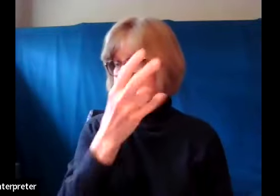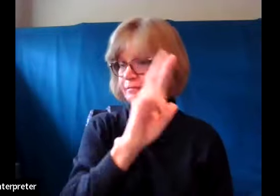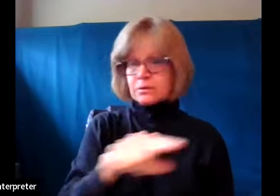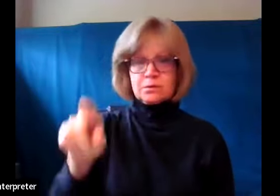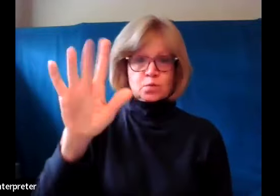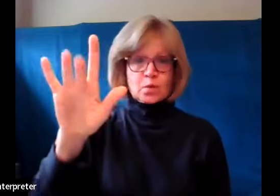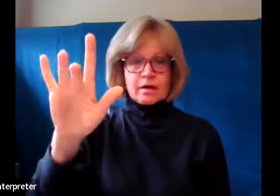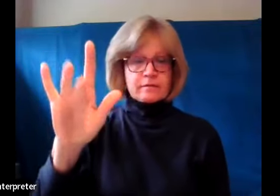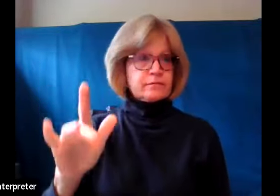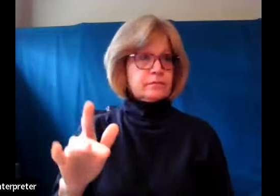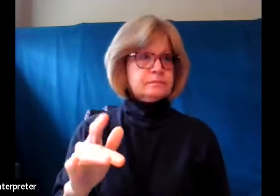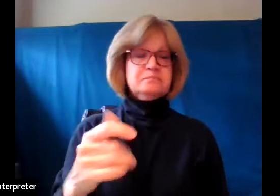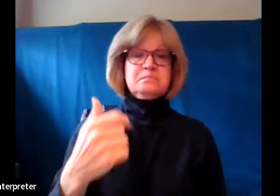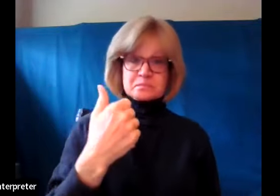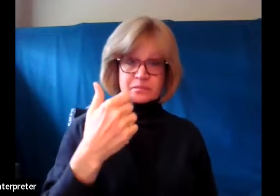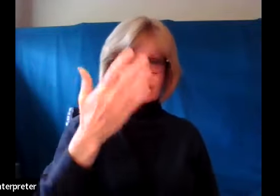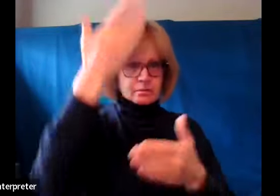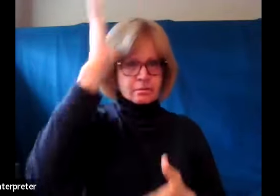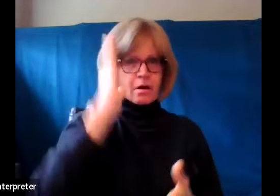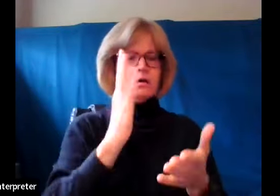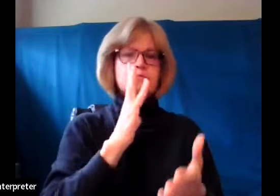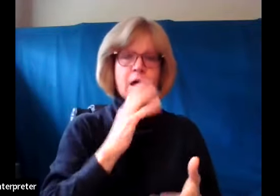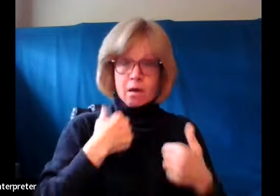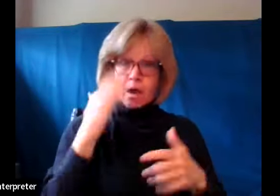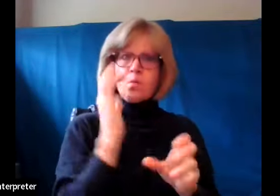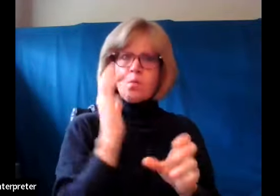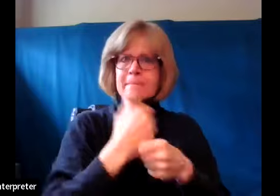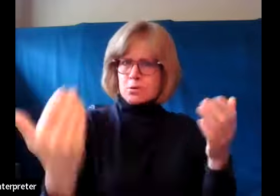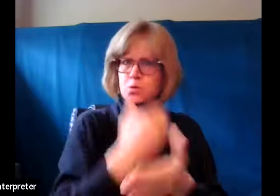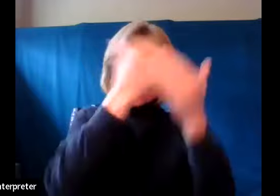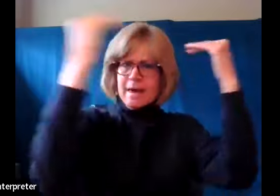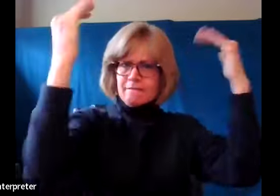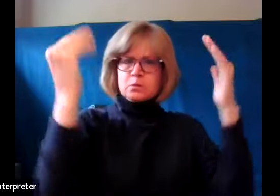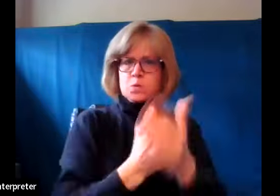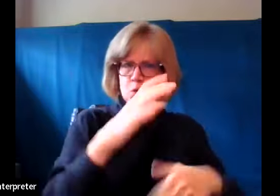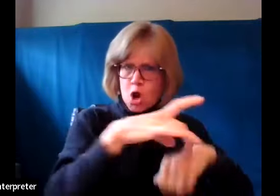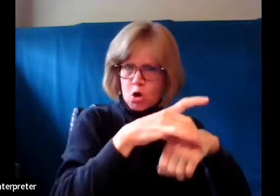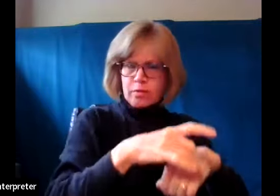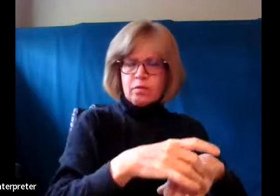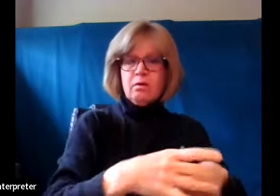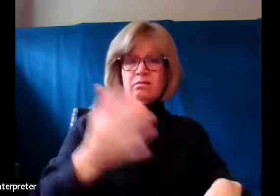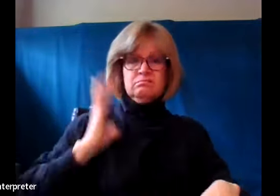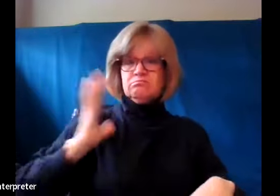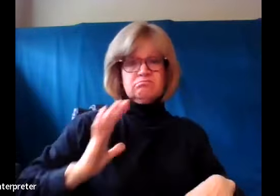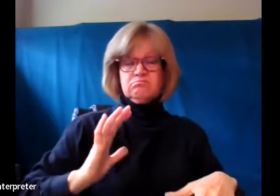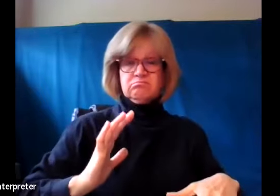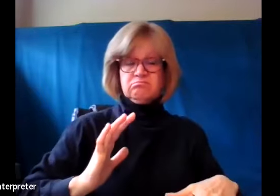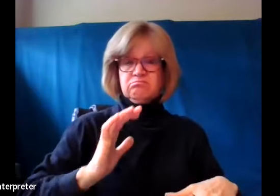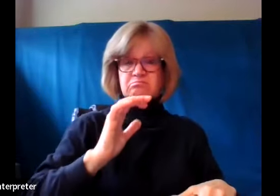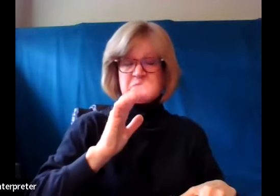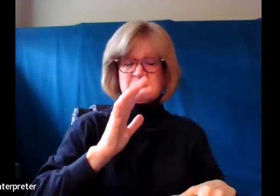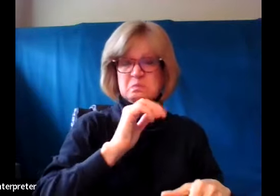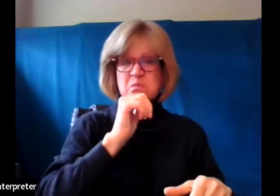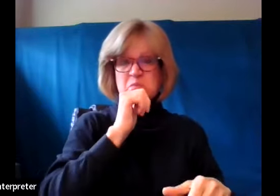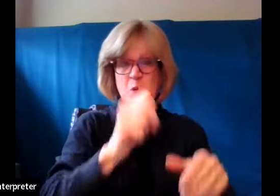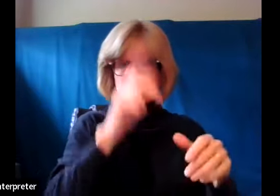Where I am about to create new heavens and a new earth, the former things shall not be remembered or come to